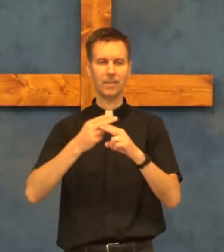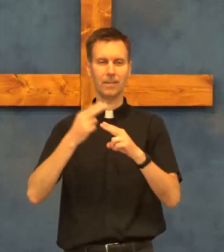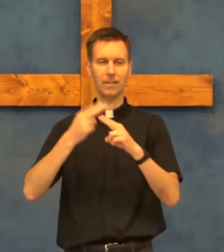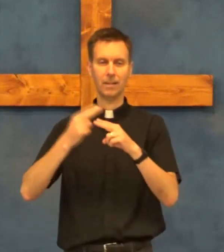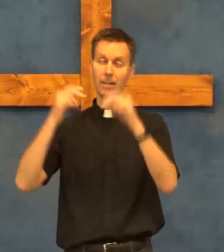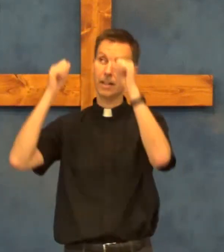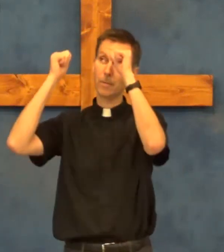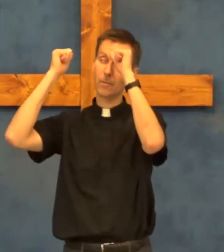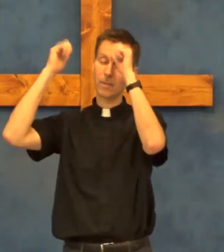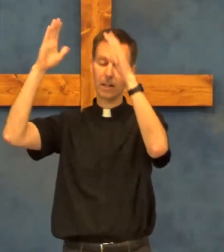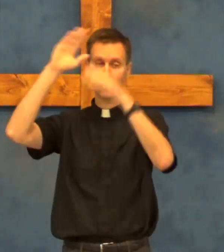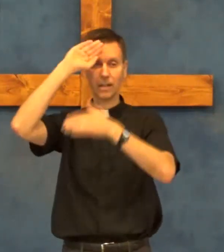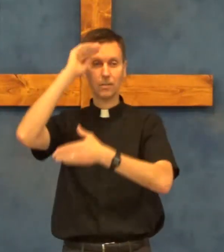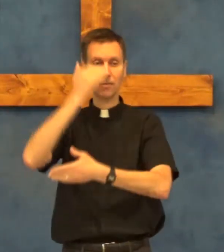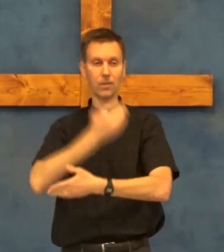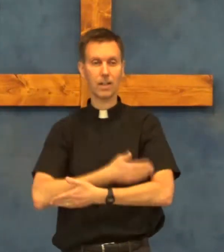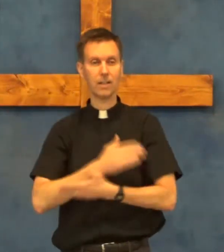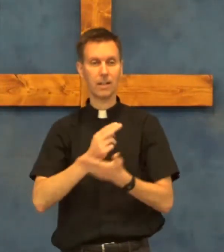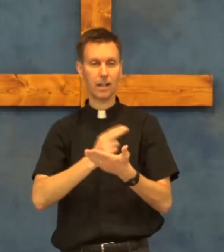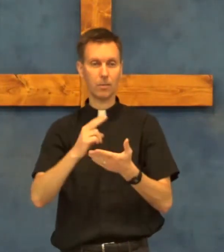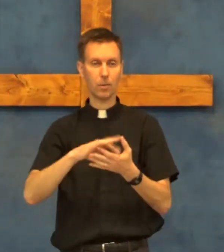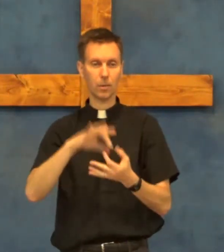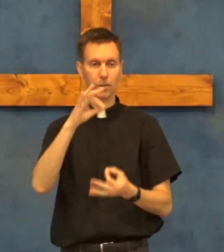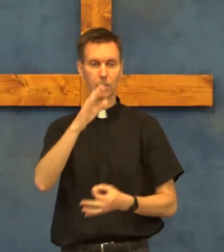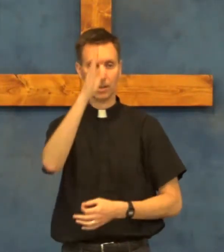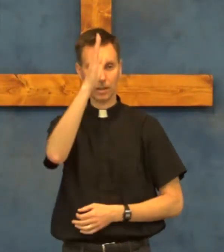In the name of the Father, and of the Son, and of the Holy Spirit.